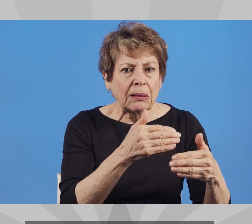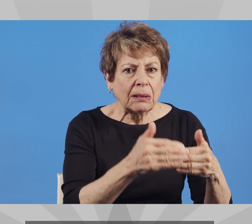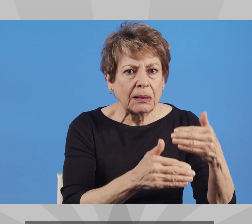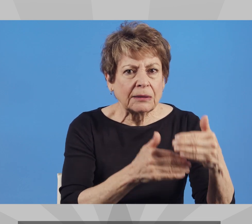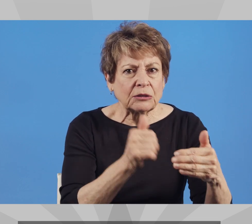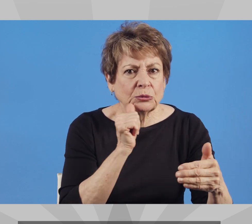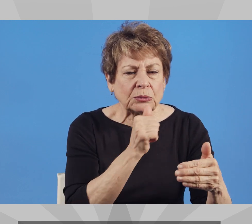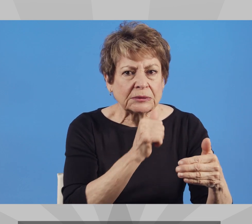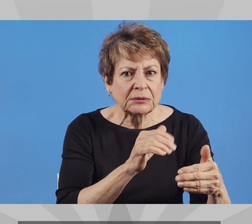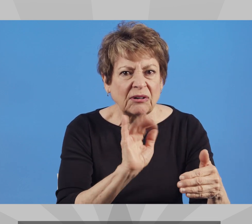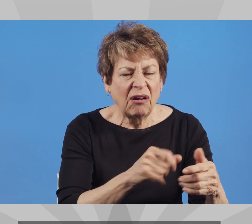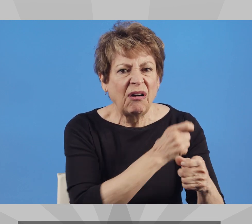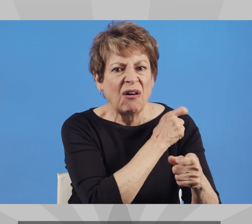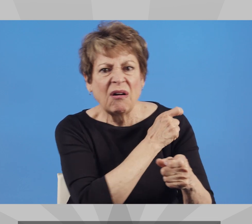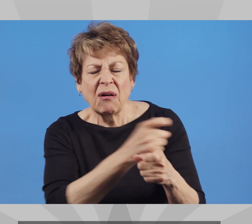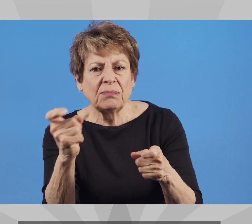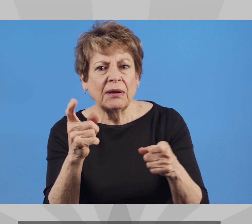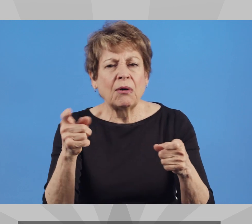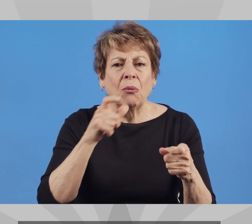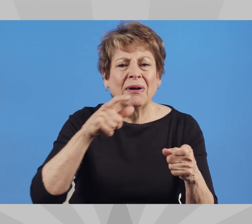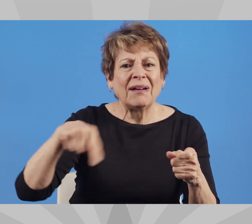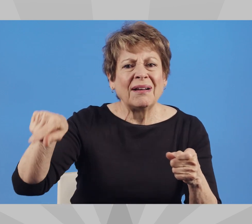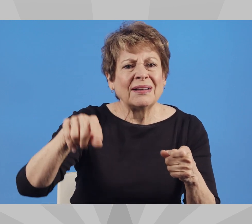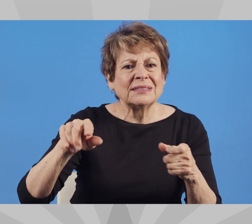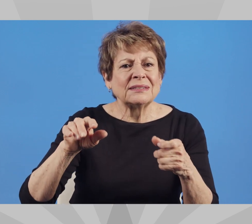Arizona and harmed vulnerable populations.